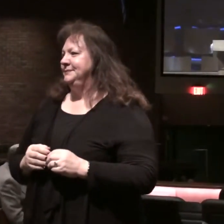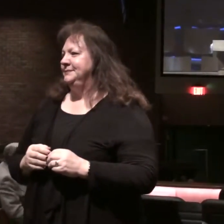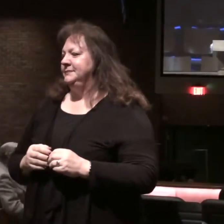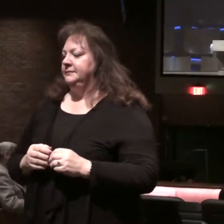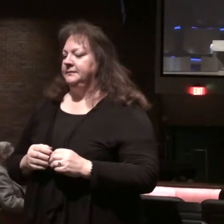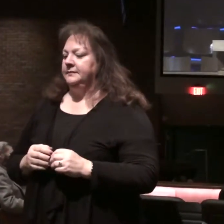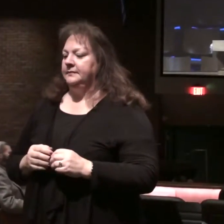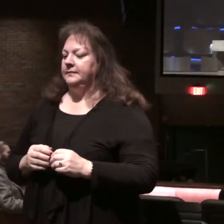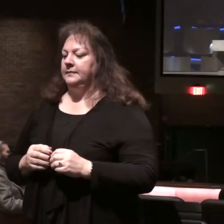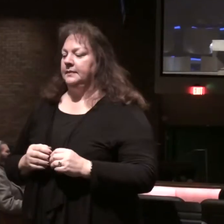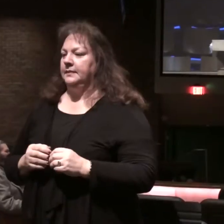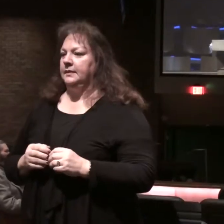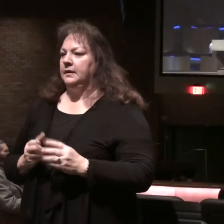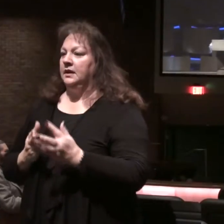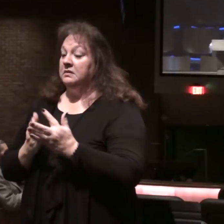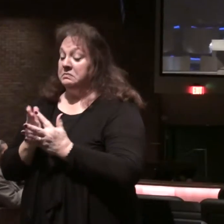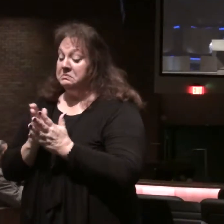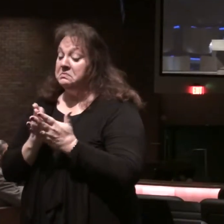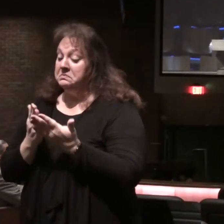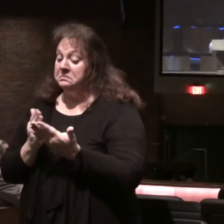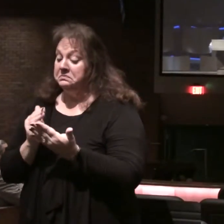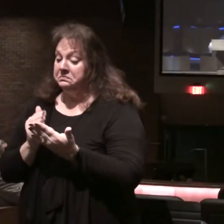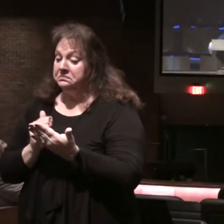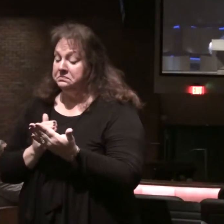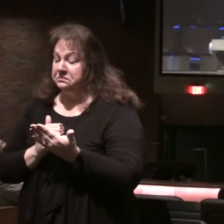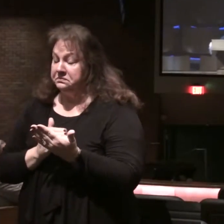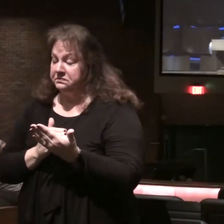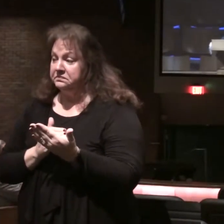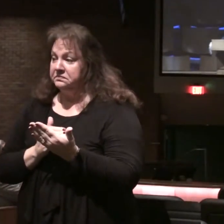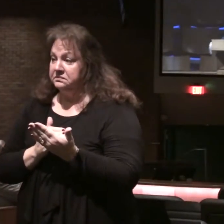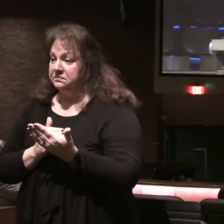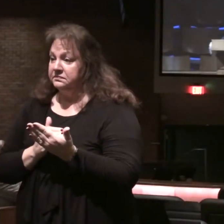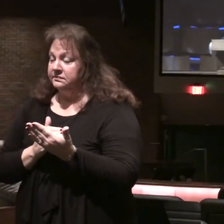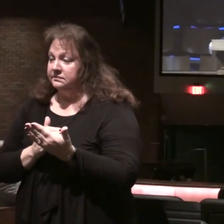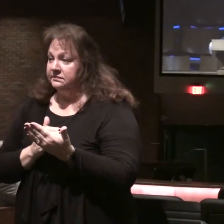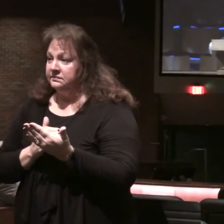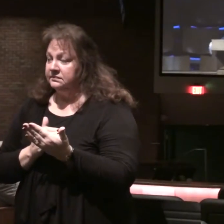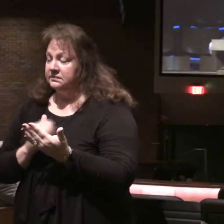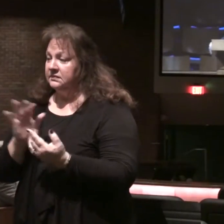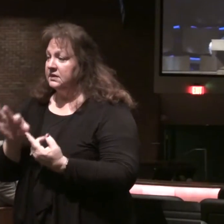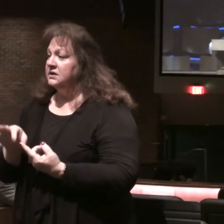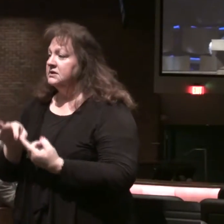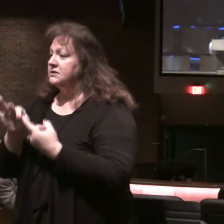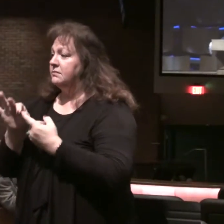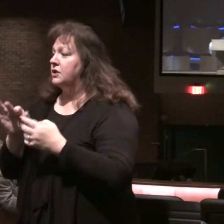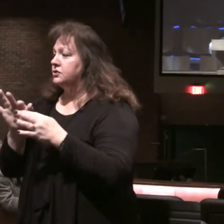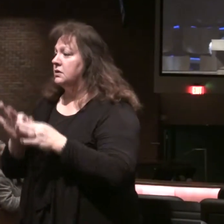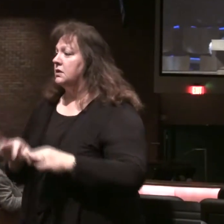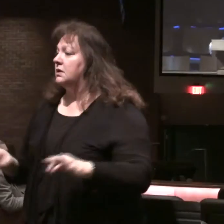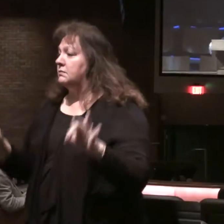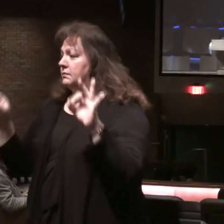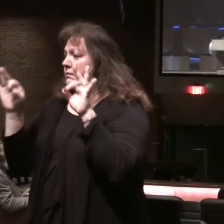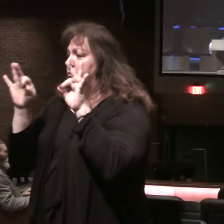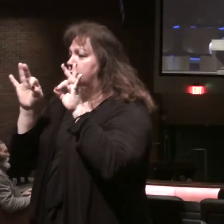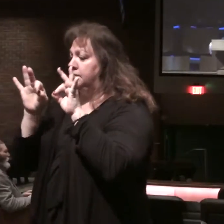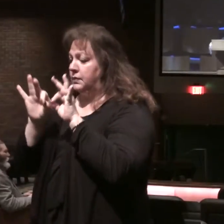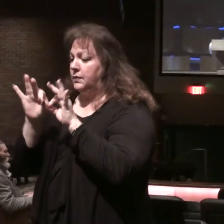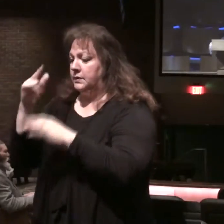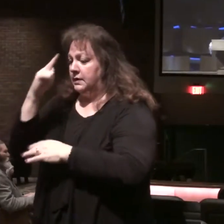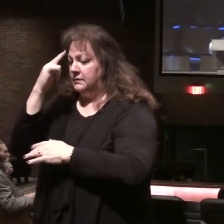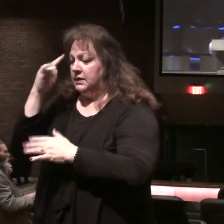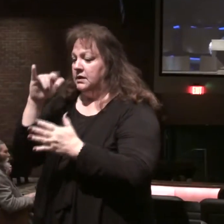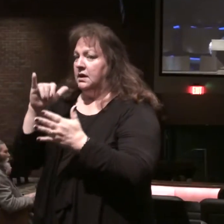moving through this book, a book of special significance and importance because